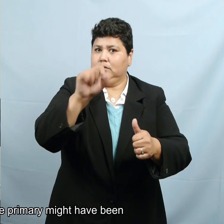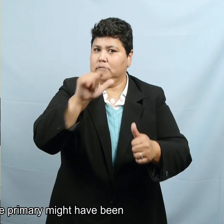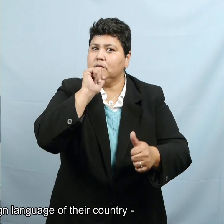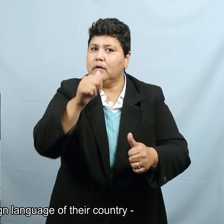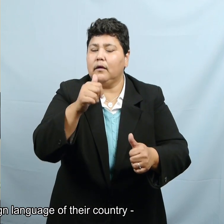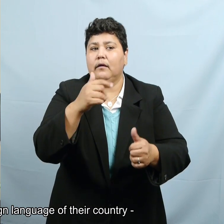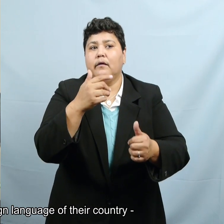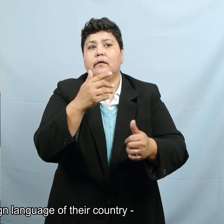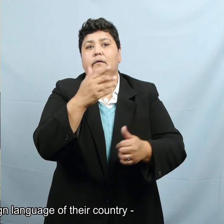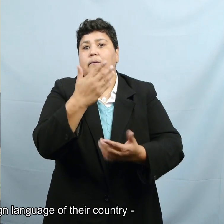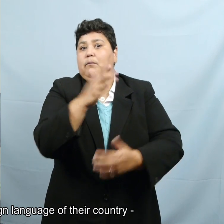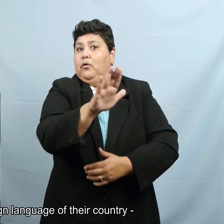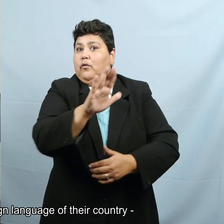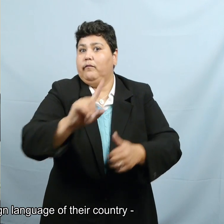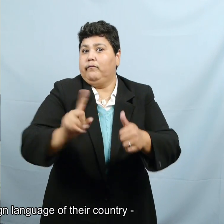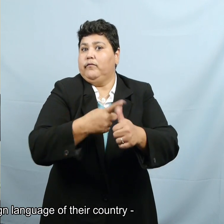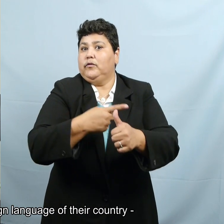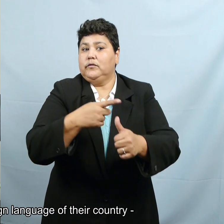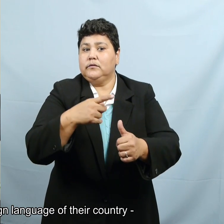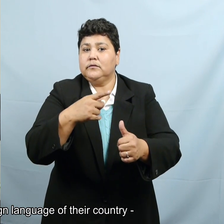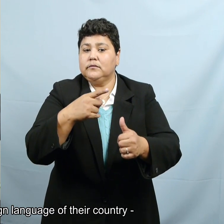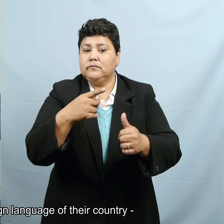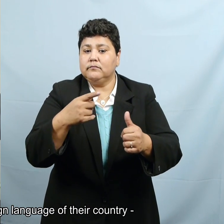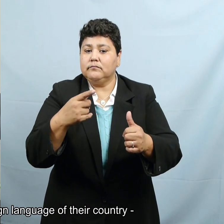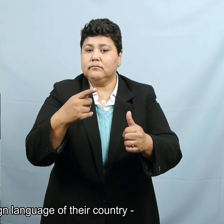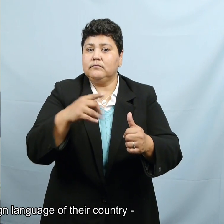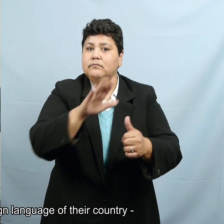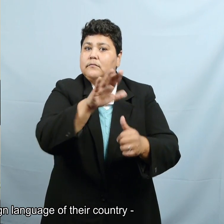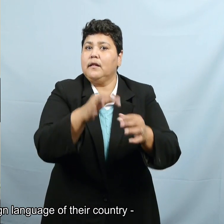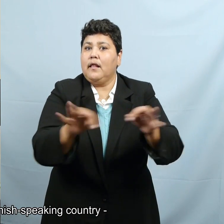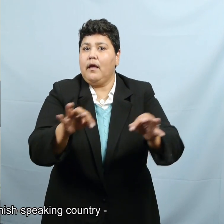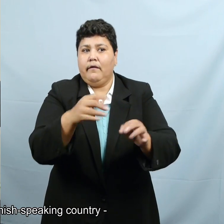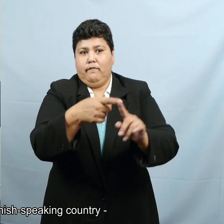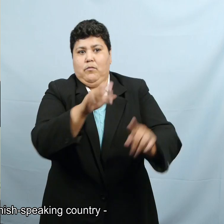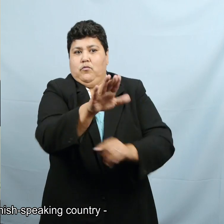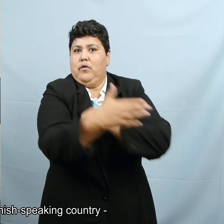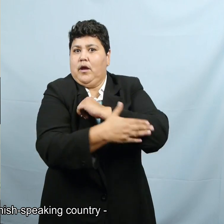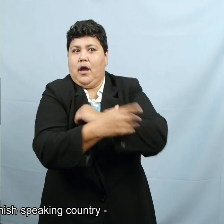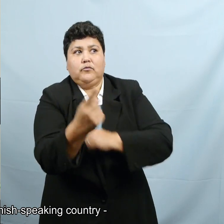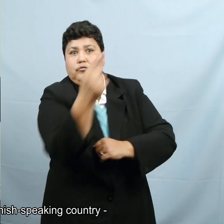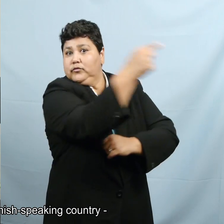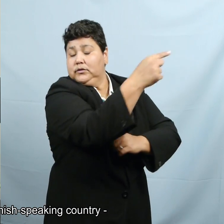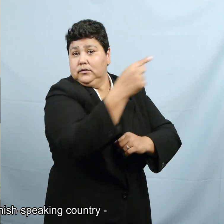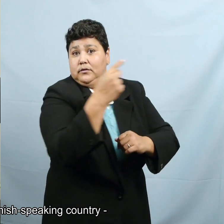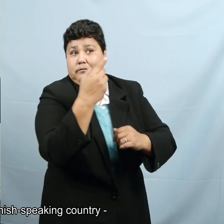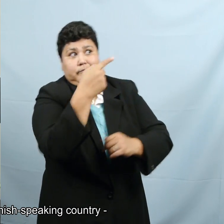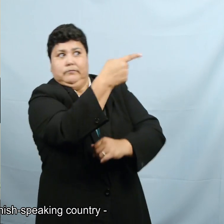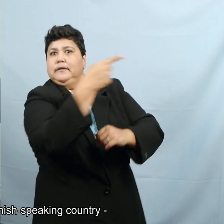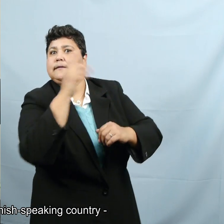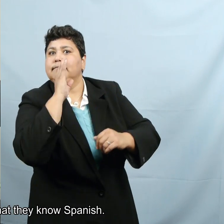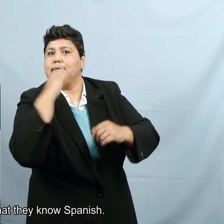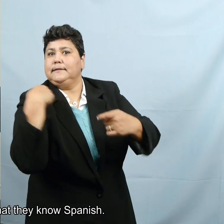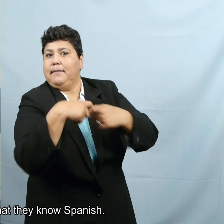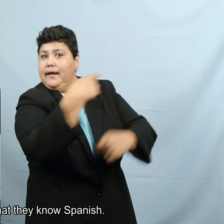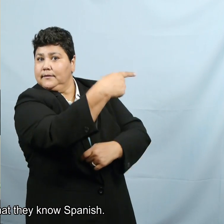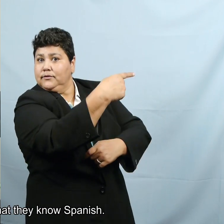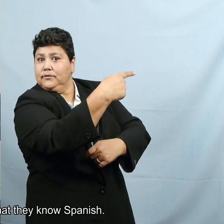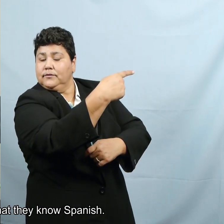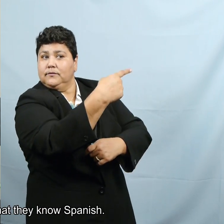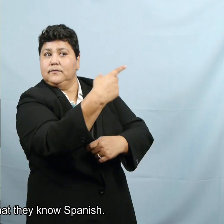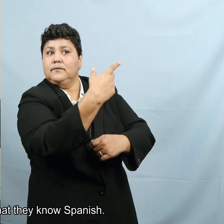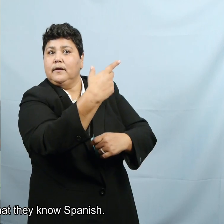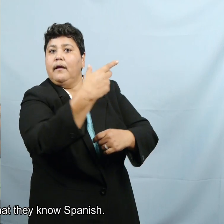primary language might have been their own sign language of their country and in a Spanish speaking country